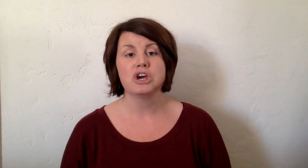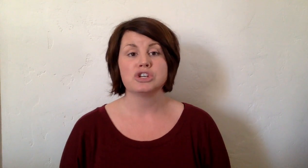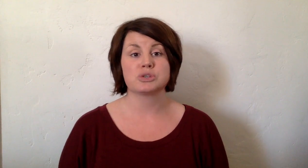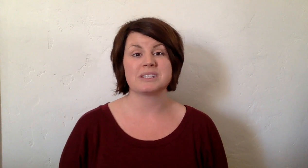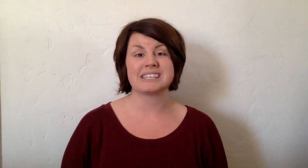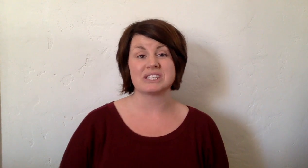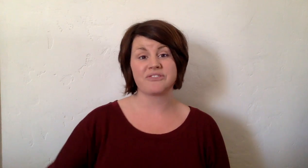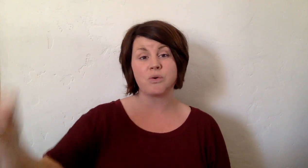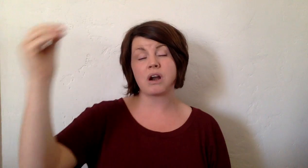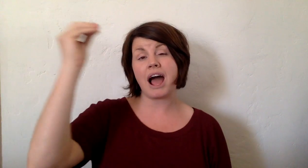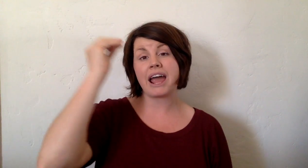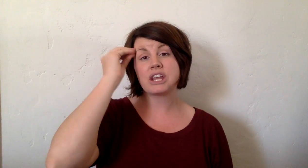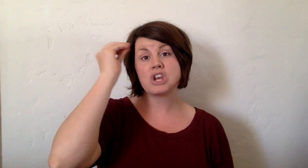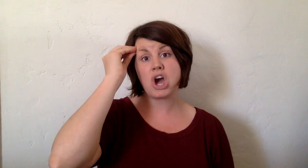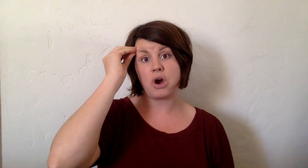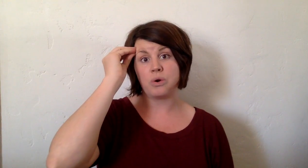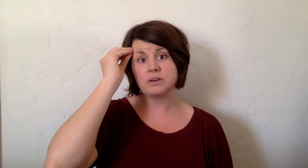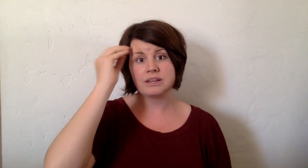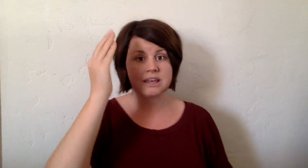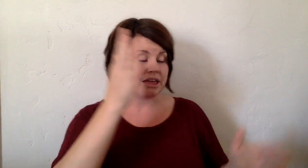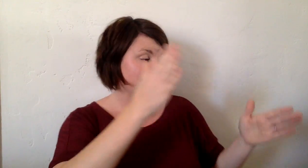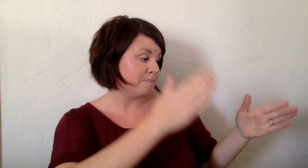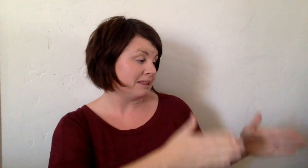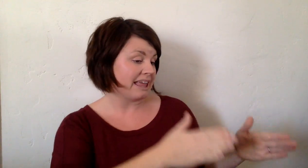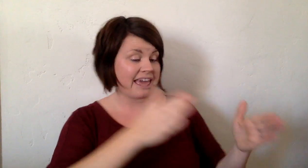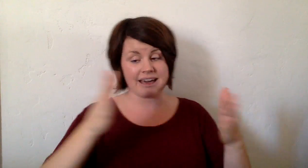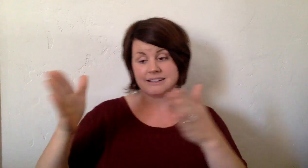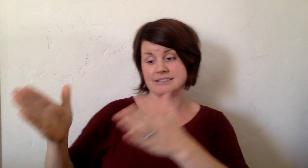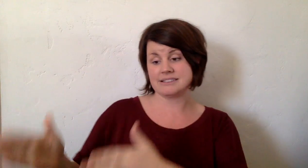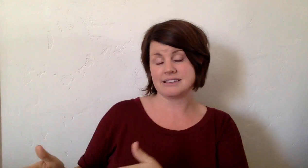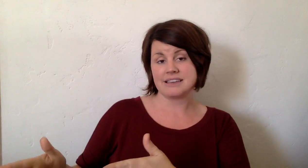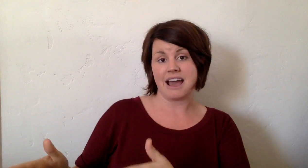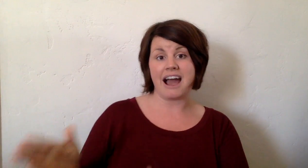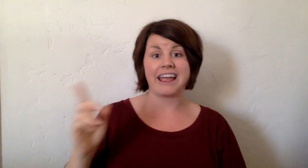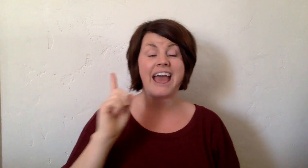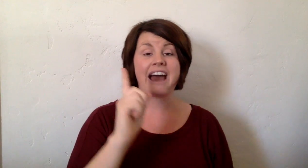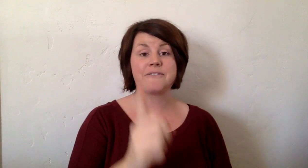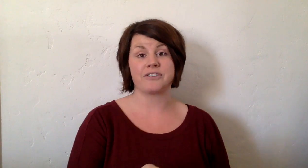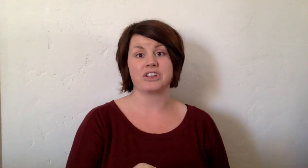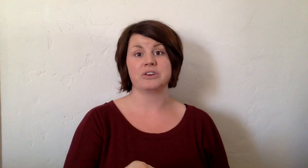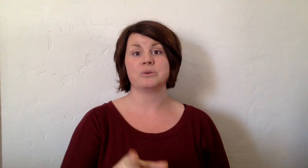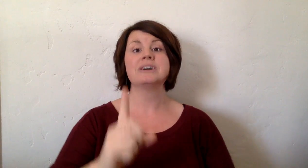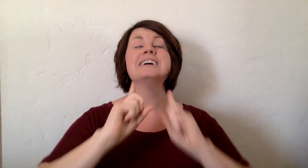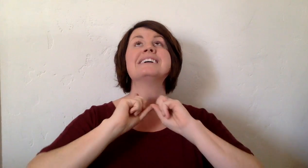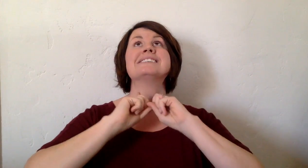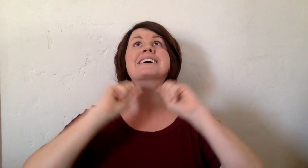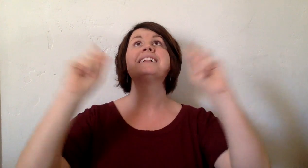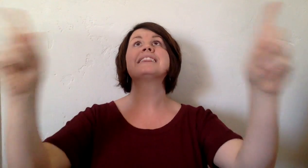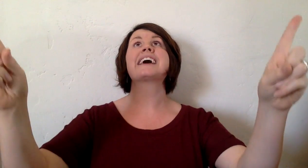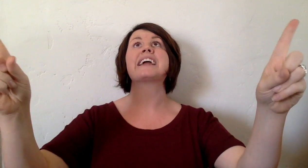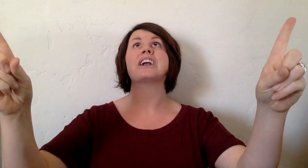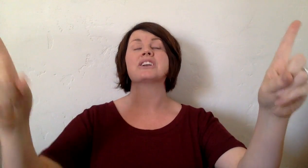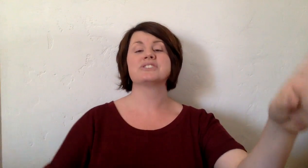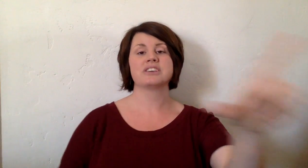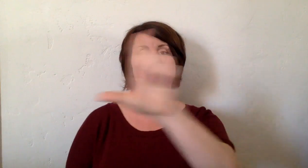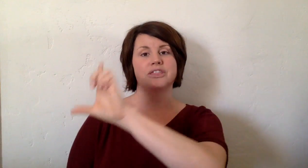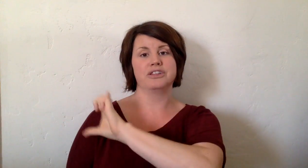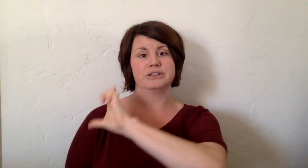So it says, For I know the plans I have for you, declares the